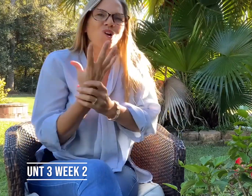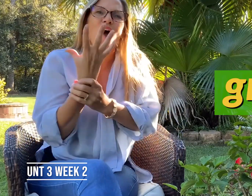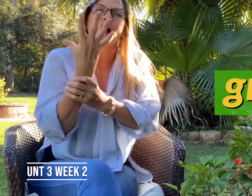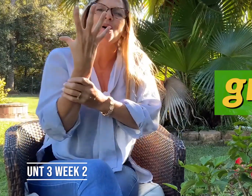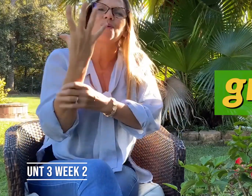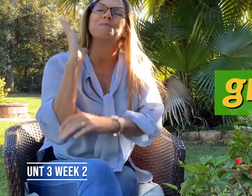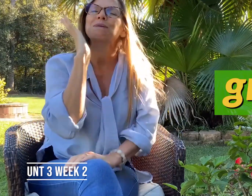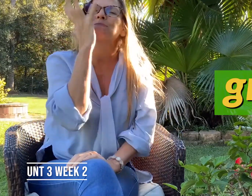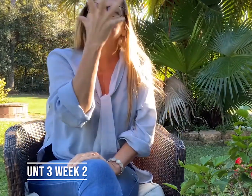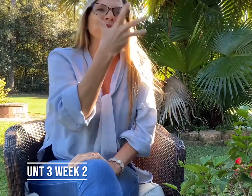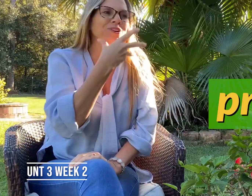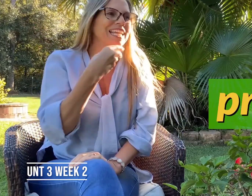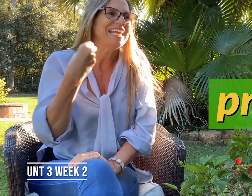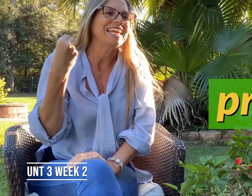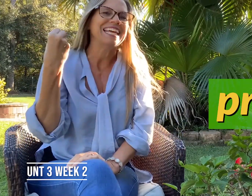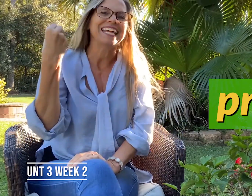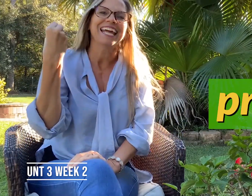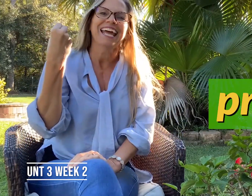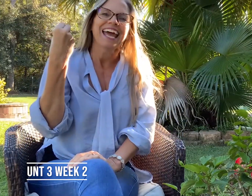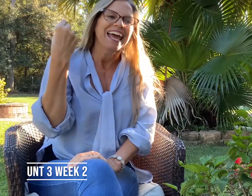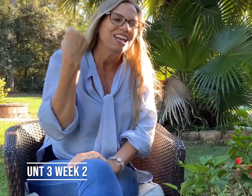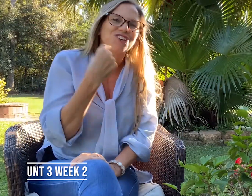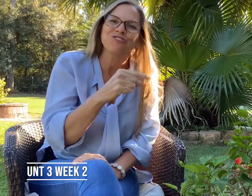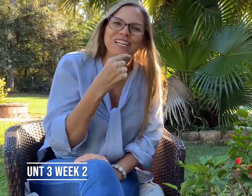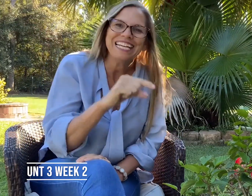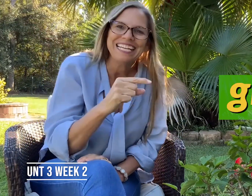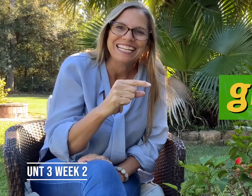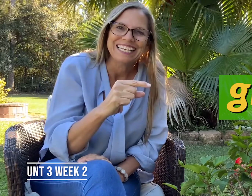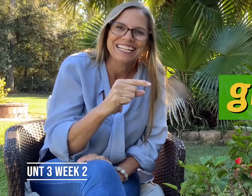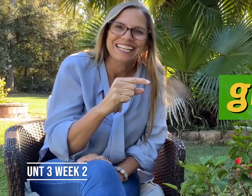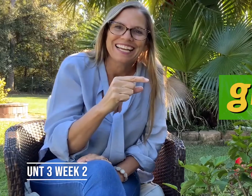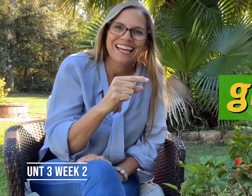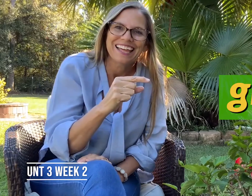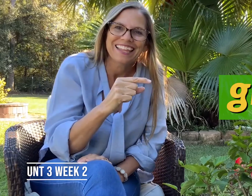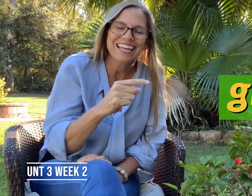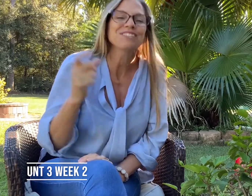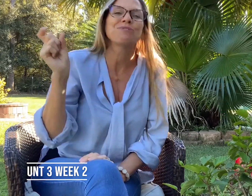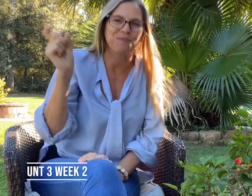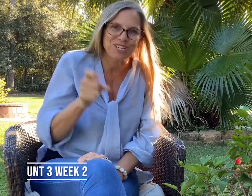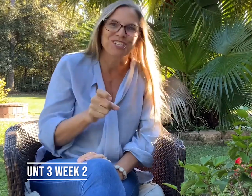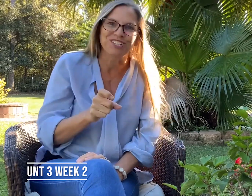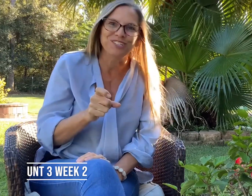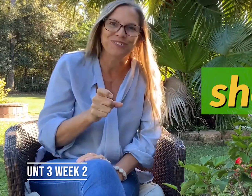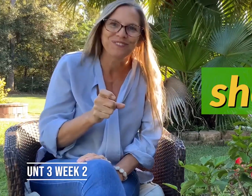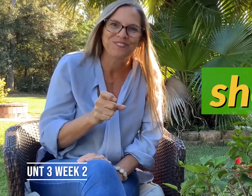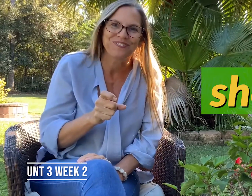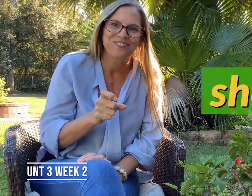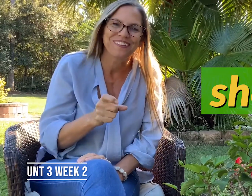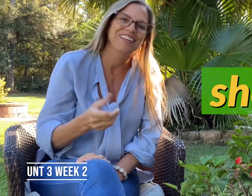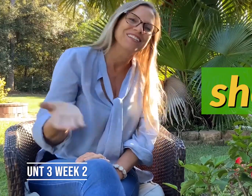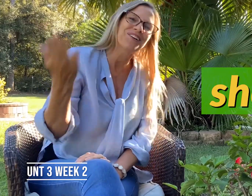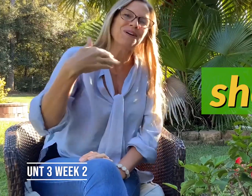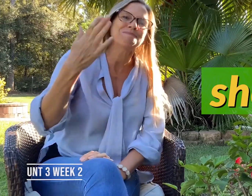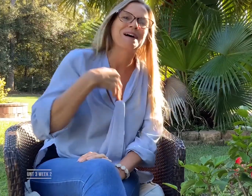and be pretty and green. That's what we should do. So come on,